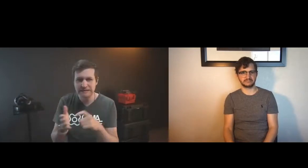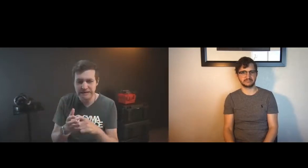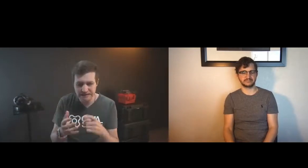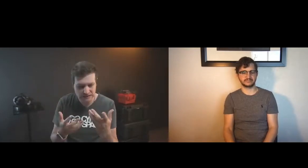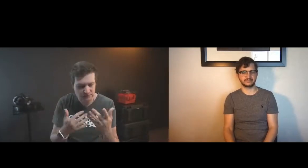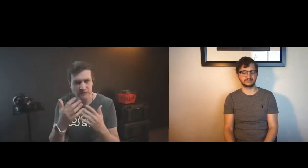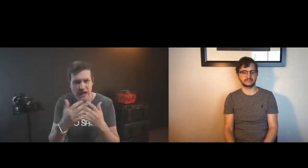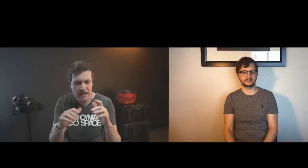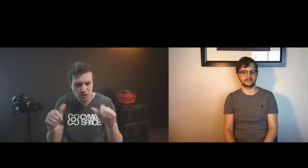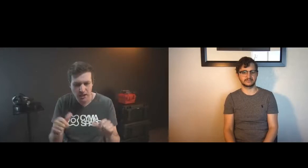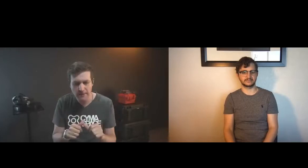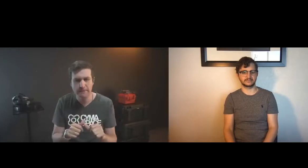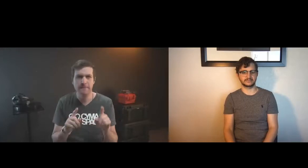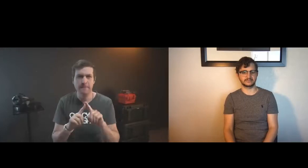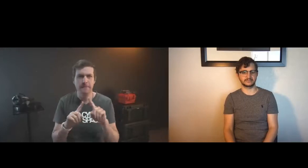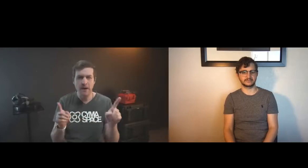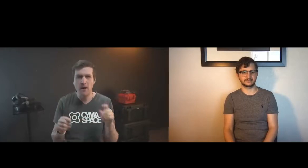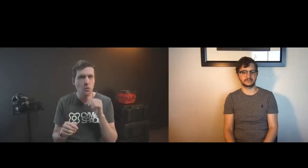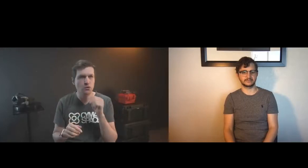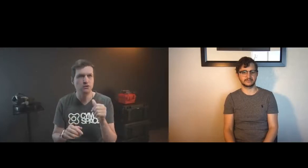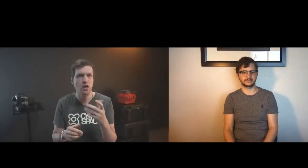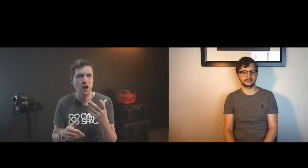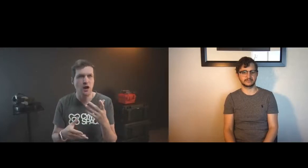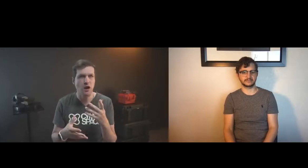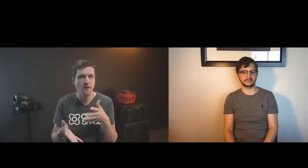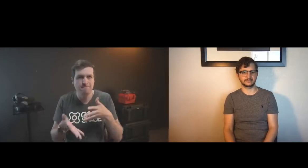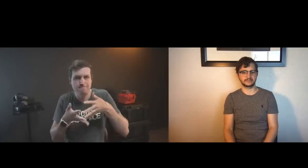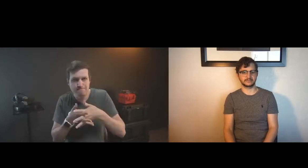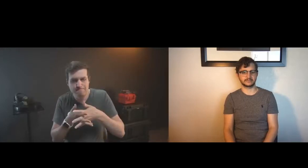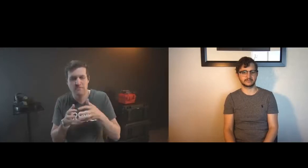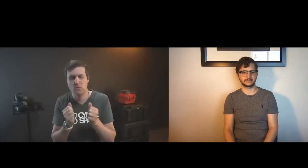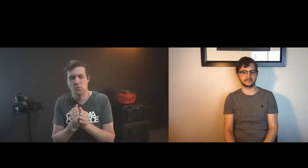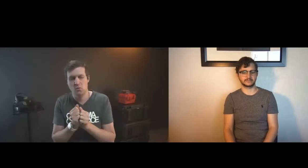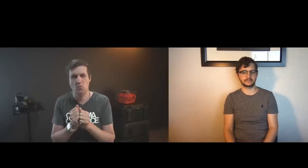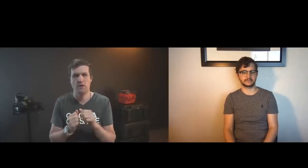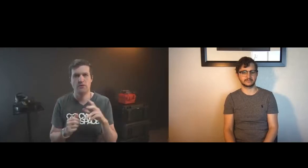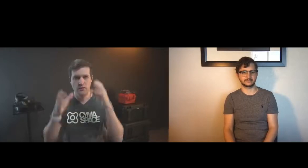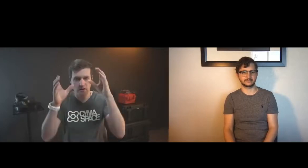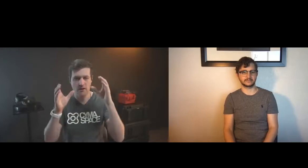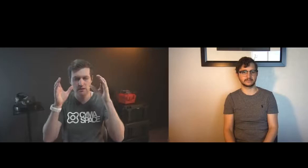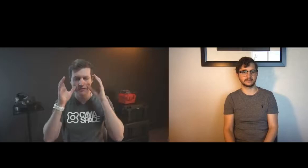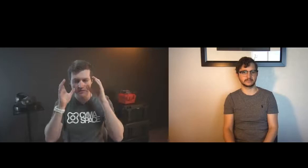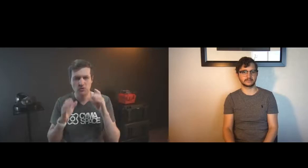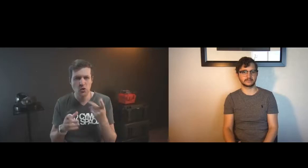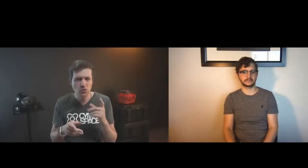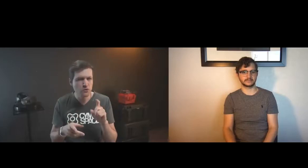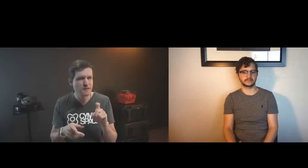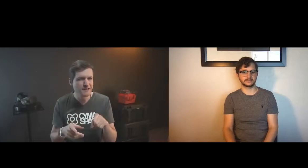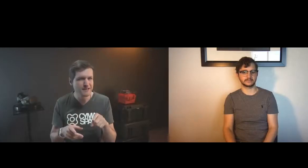the headset and that could detect hand shapes but it was not integrated